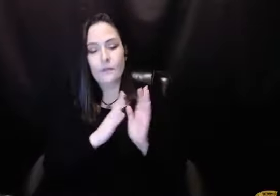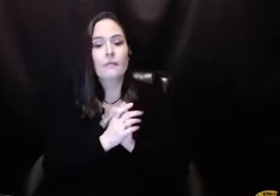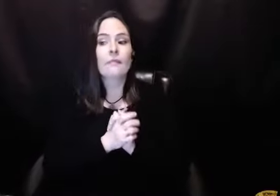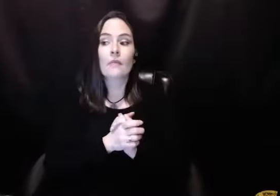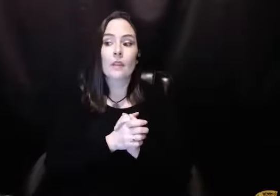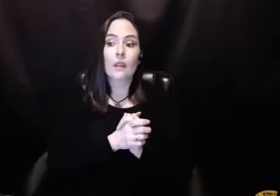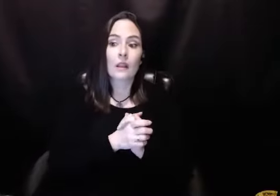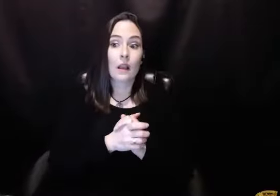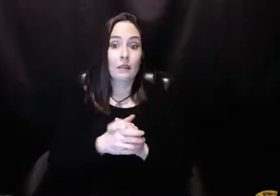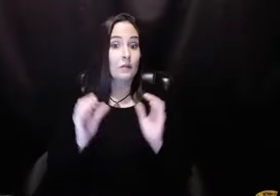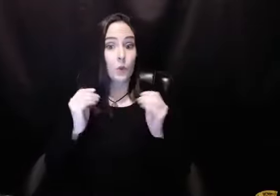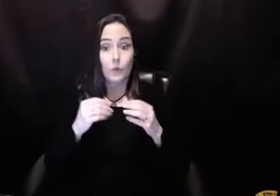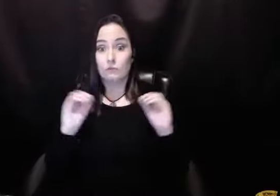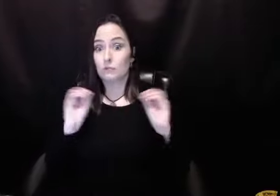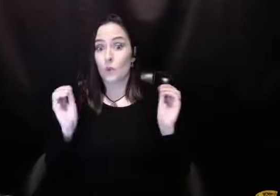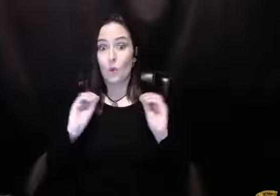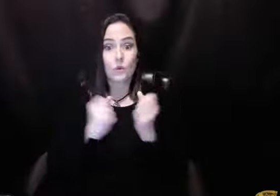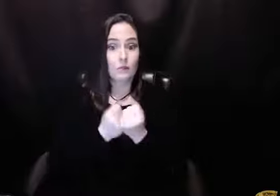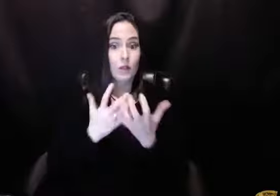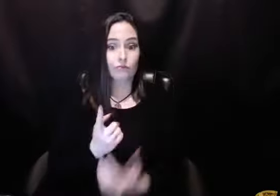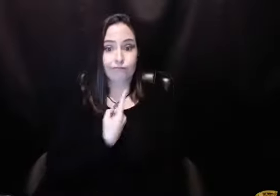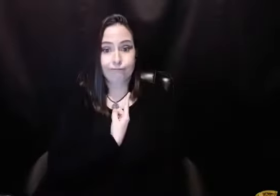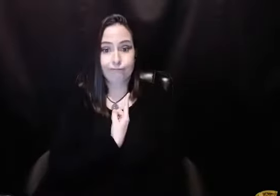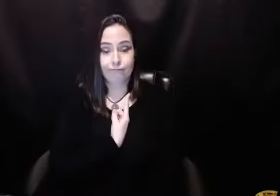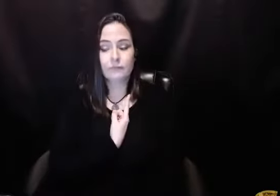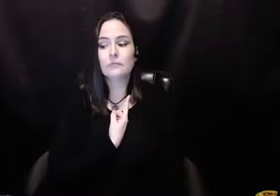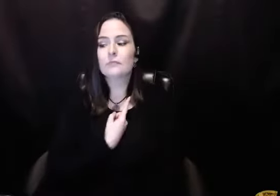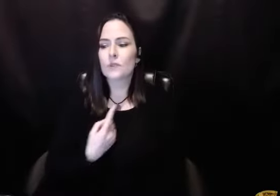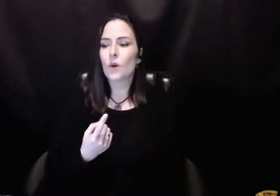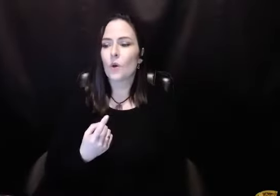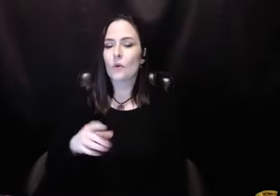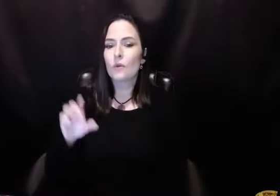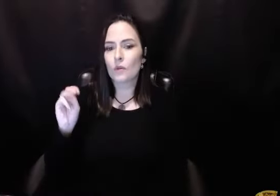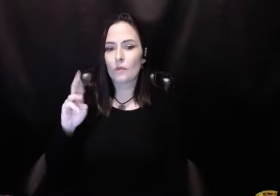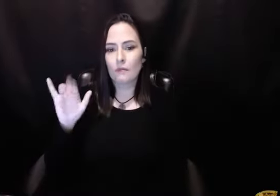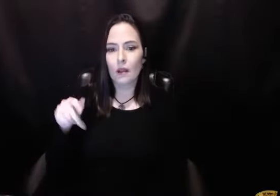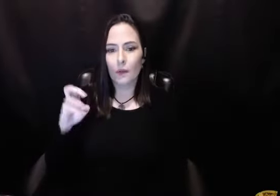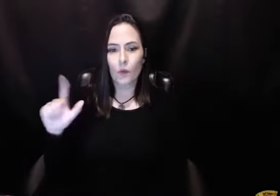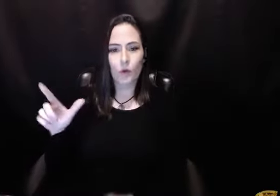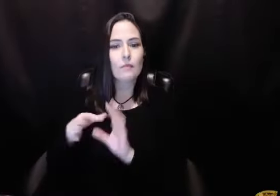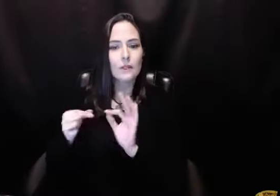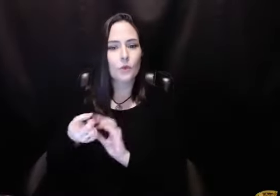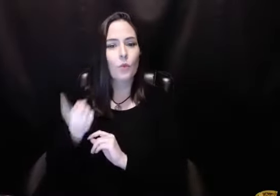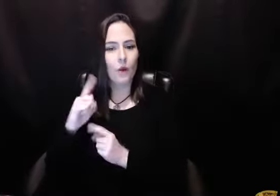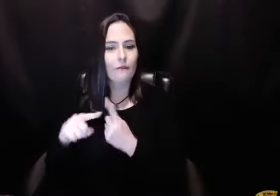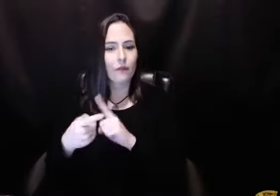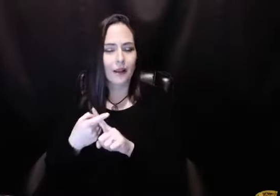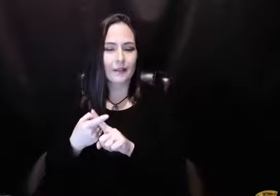a variety of circumstances, he left, and that was done. And then I was without a sponsor. And then there's this mutual friend